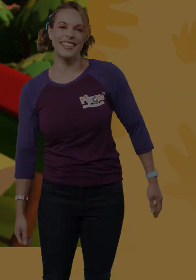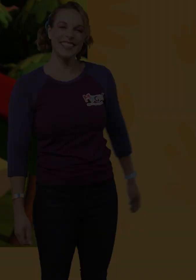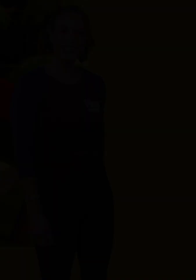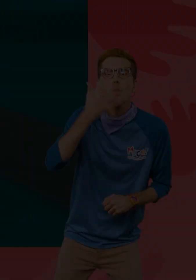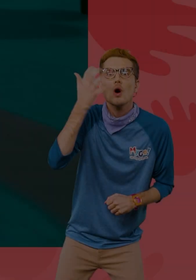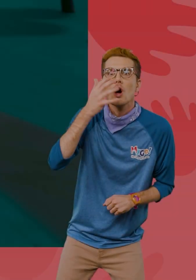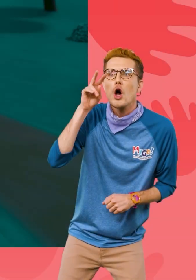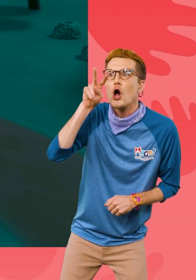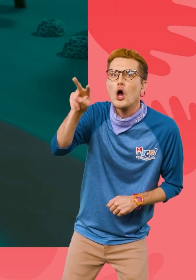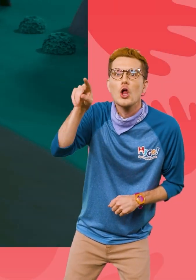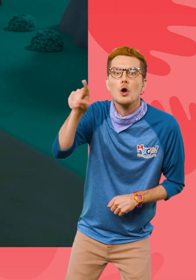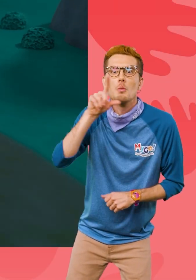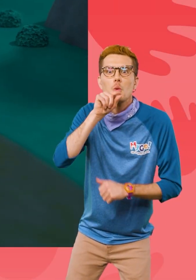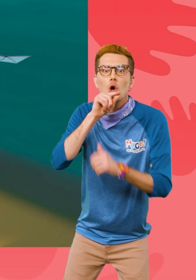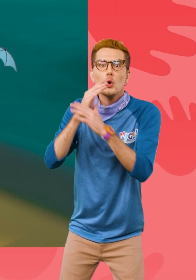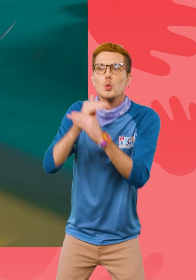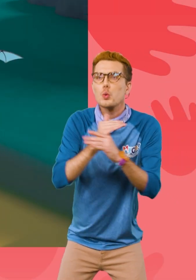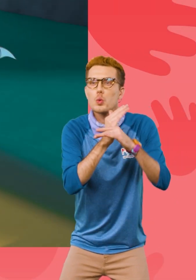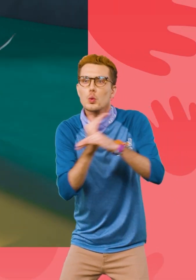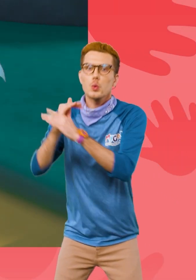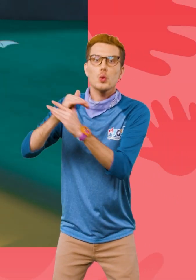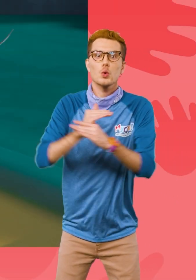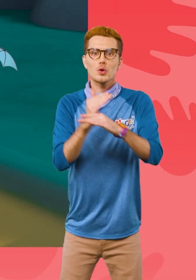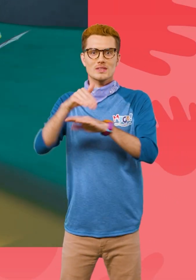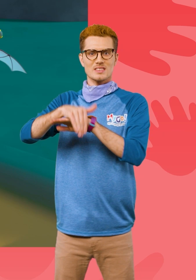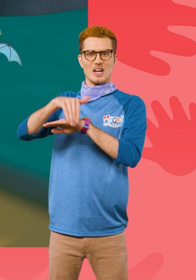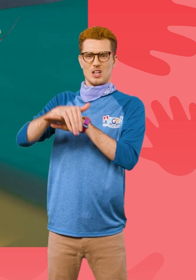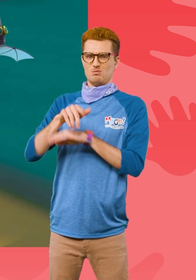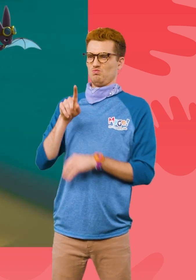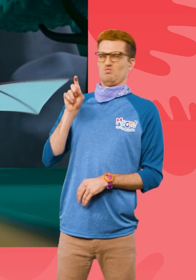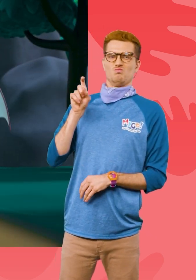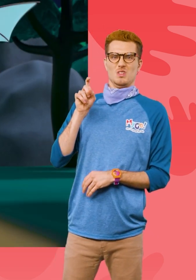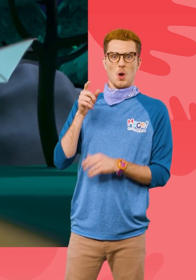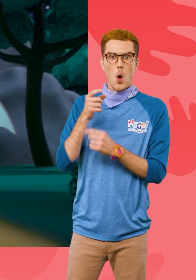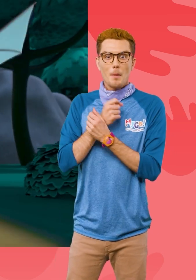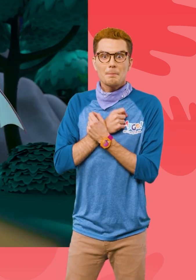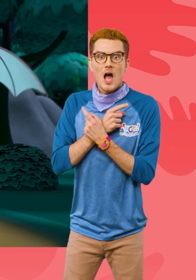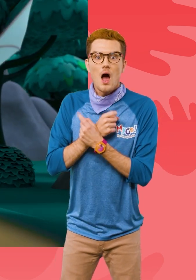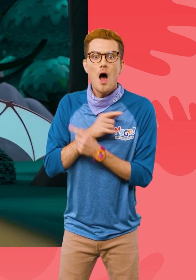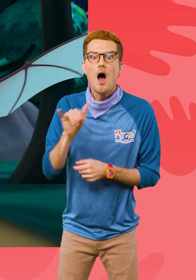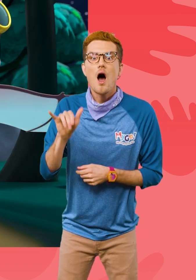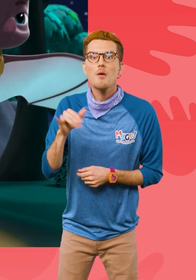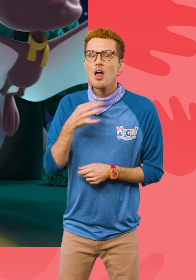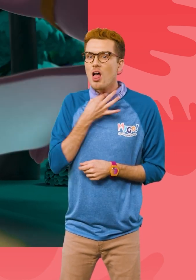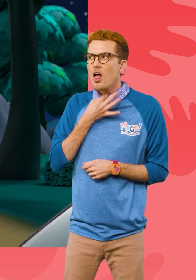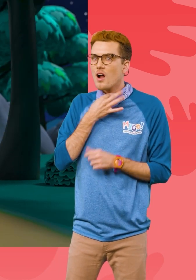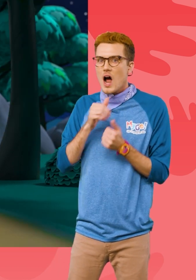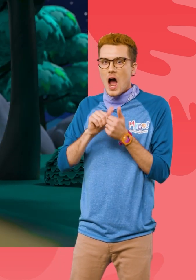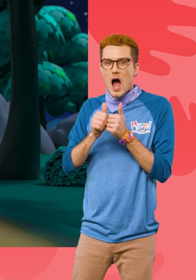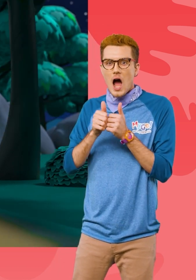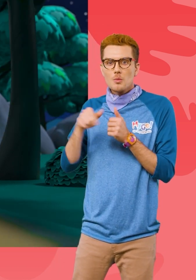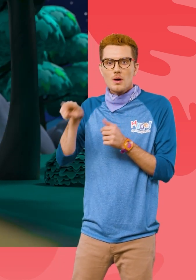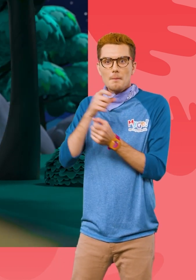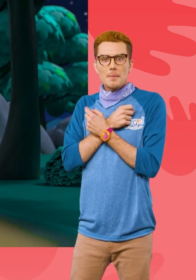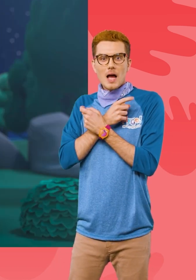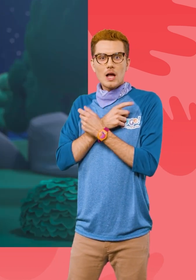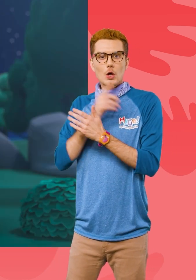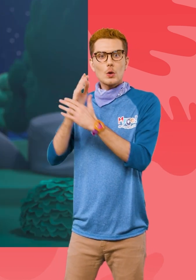Oh, look! A bird flying at night! Huh, it's a bat! Hmm, I